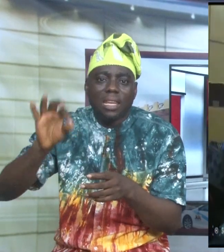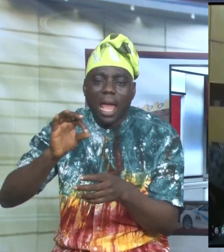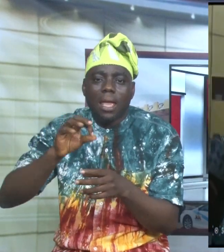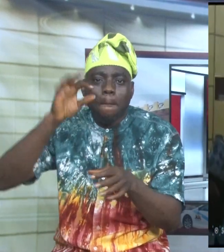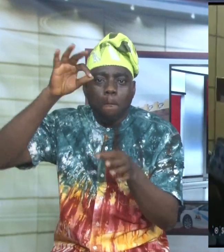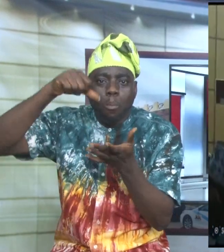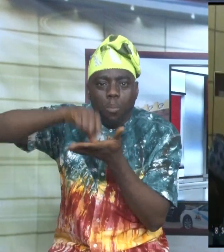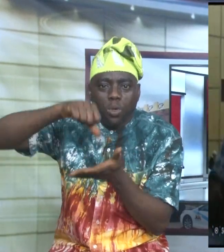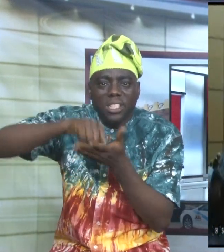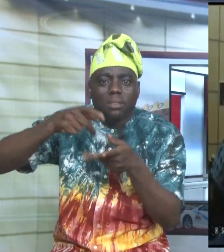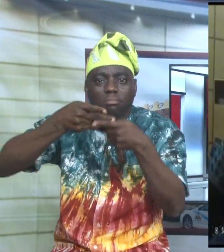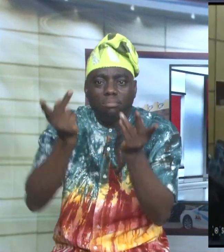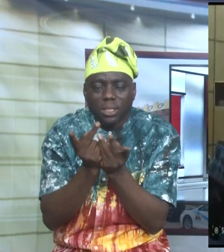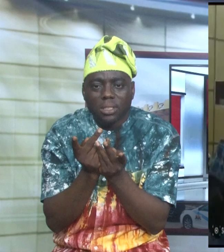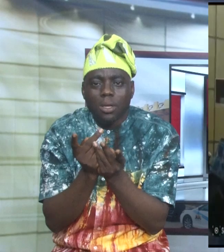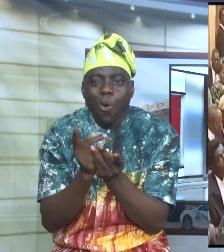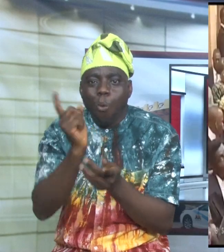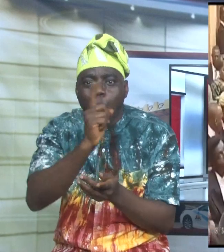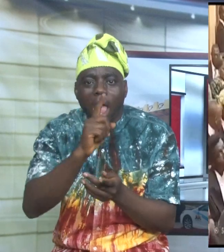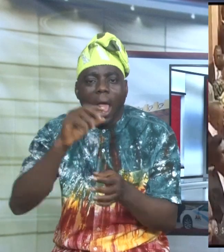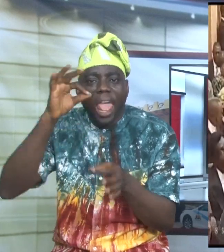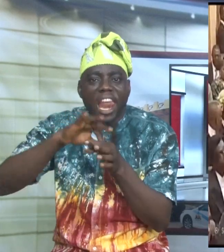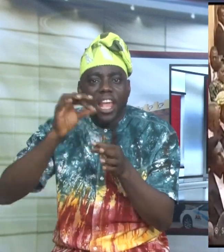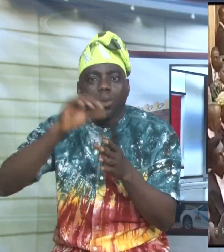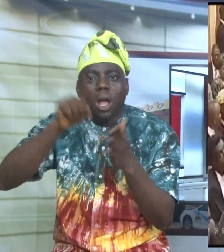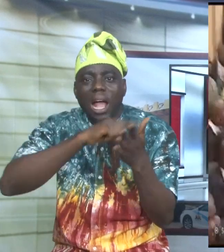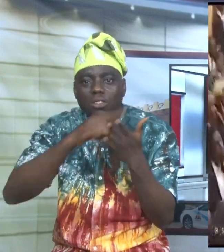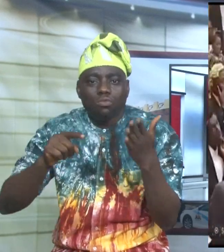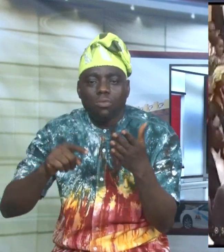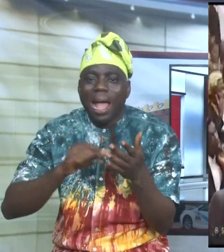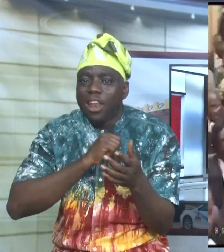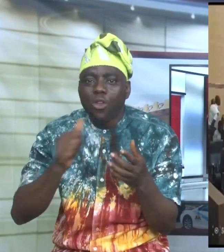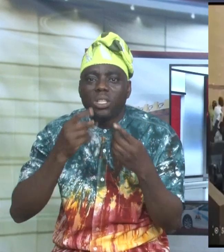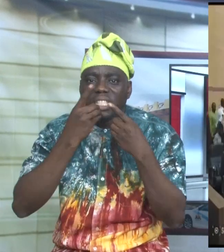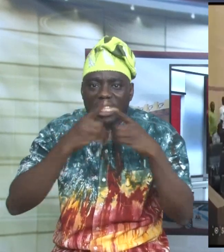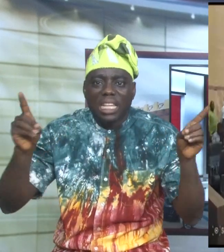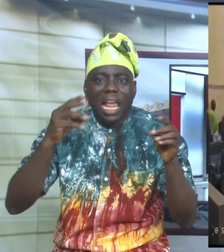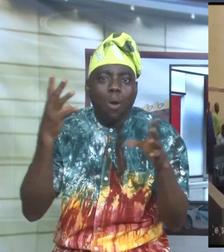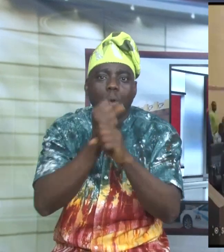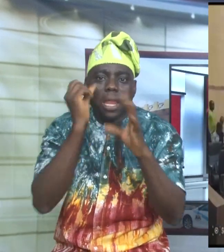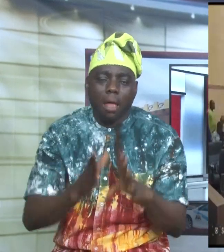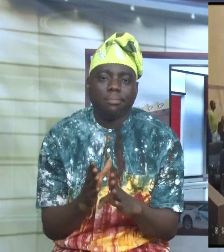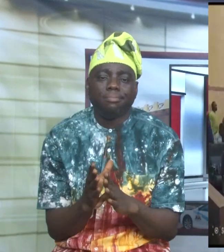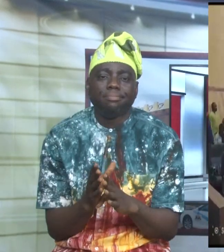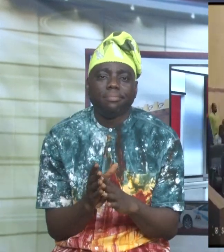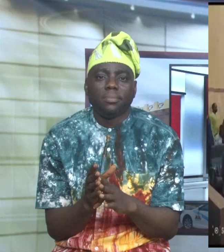where elections were cancelled and not declared a winner. He said, The return of the